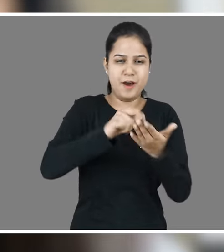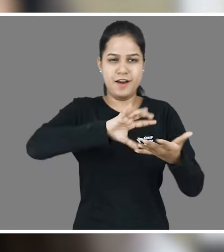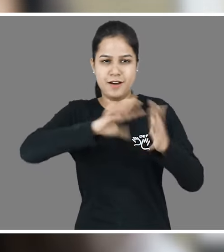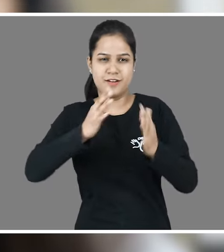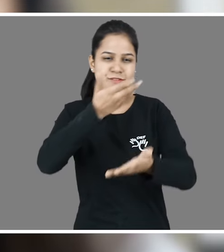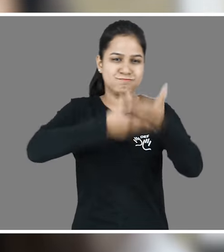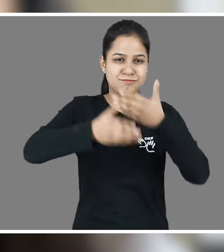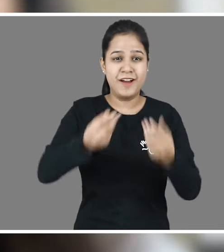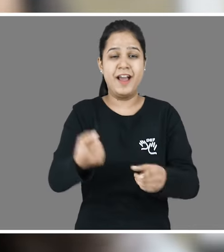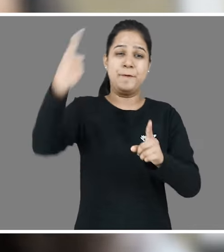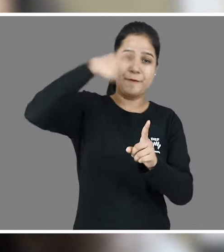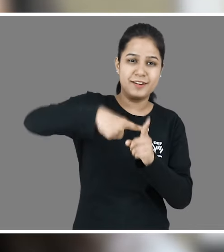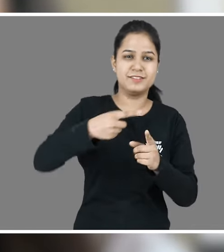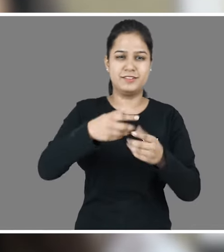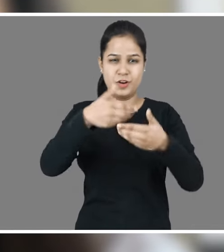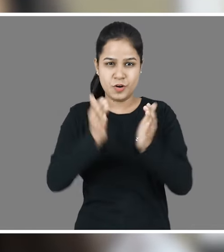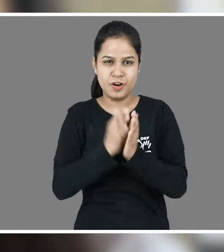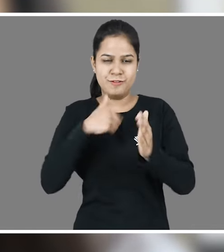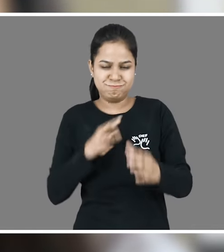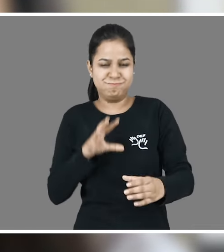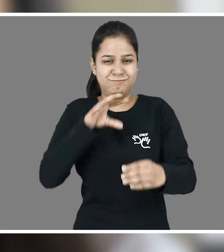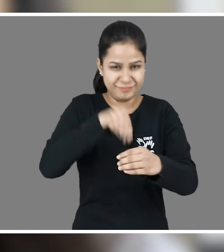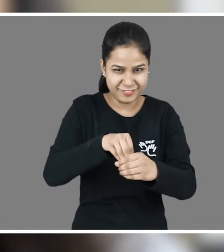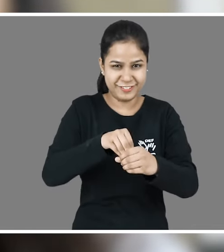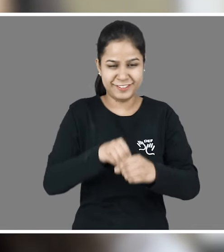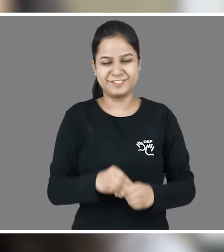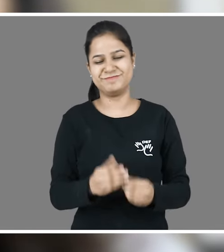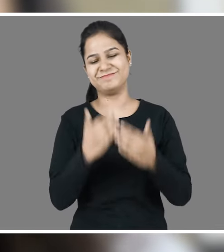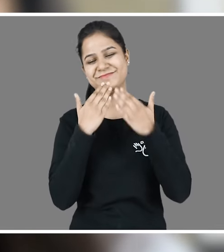making me now a part of this community. Thank you.